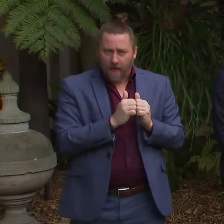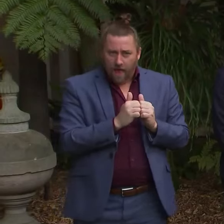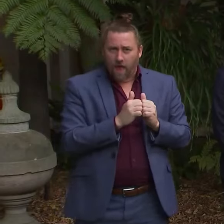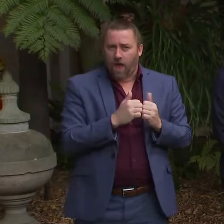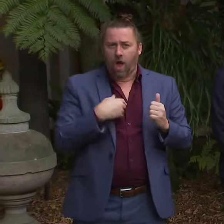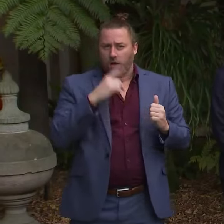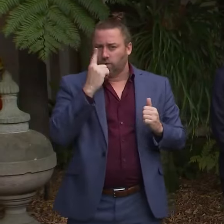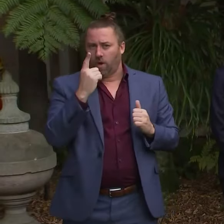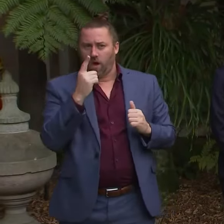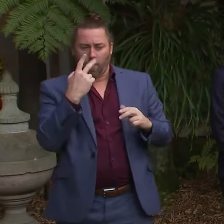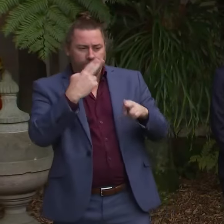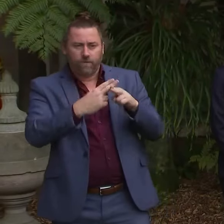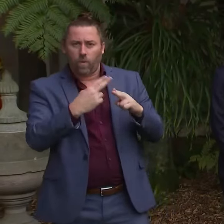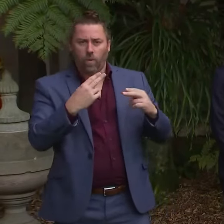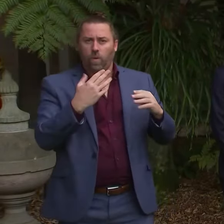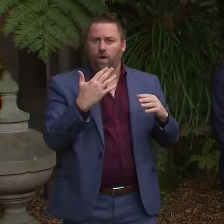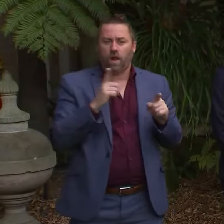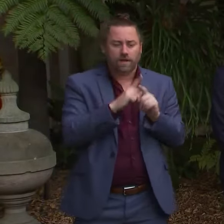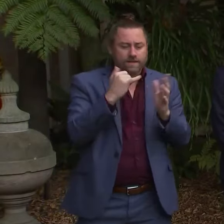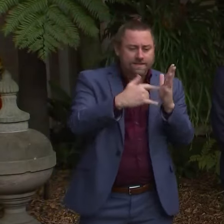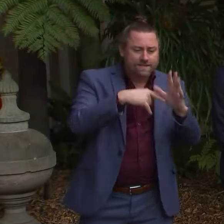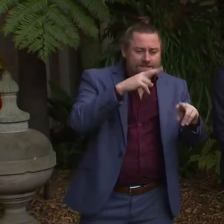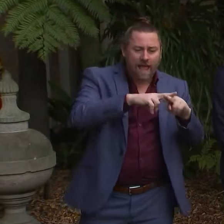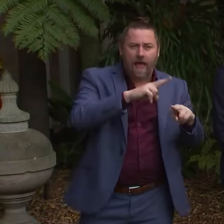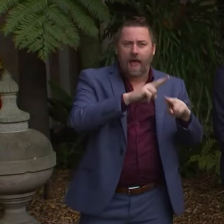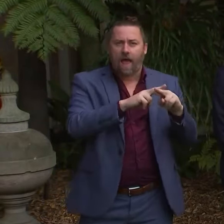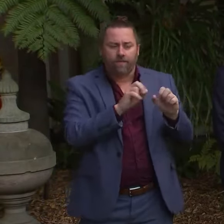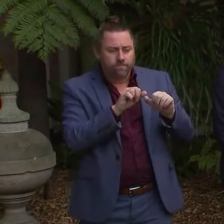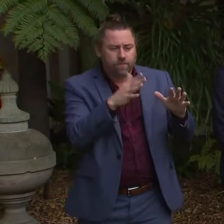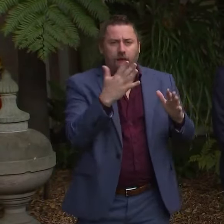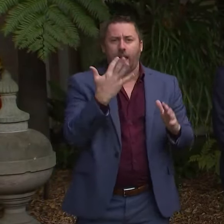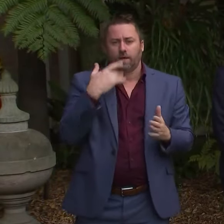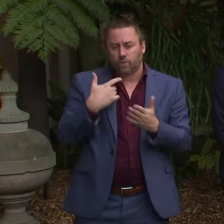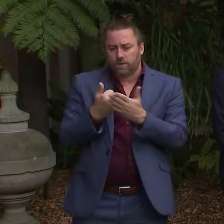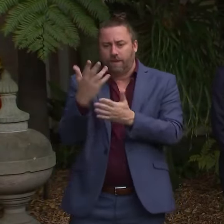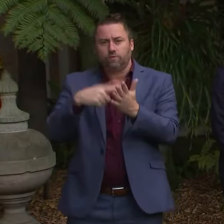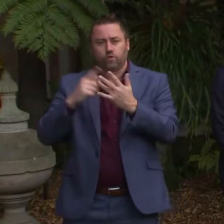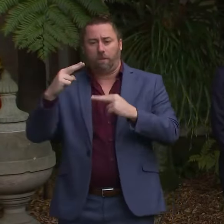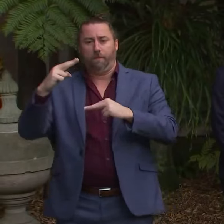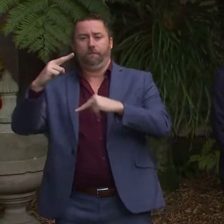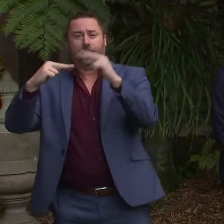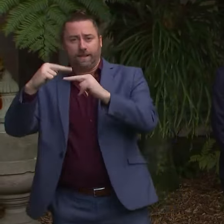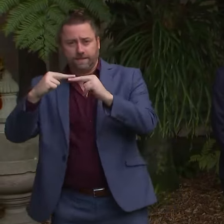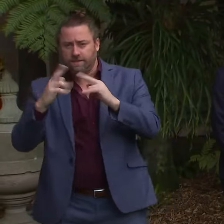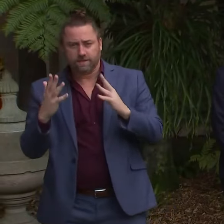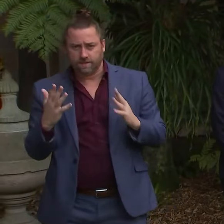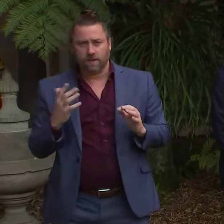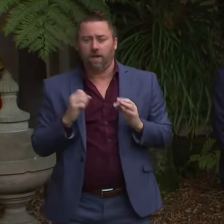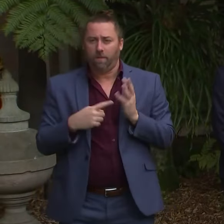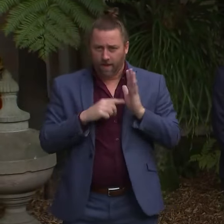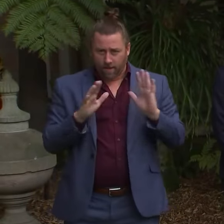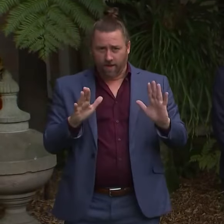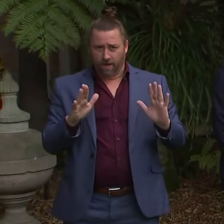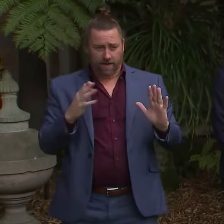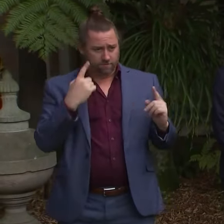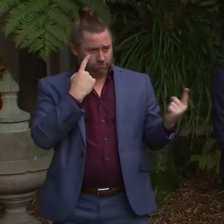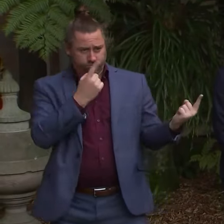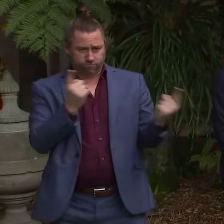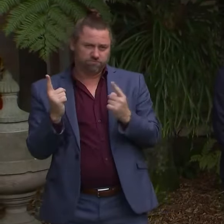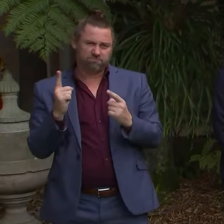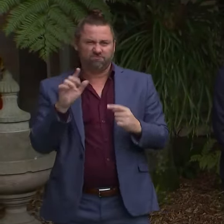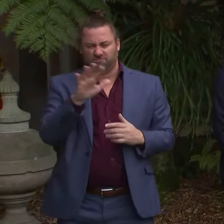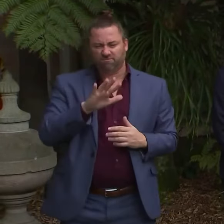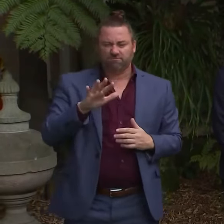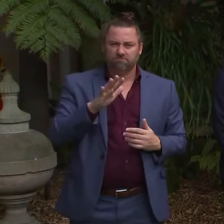operational versus the capital there, but can I say, it's pretty clear on the face of it that it's going to